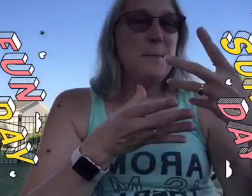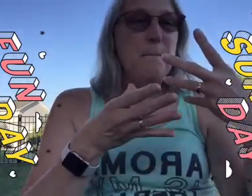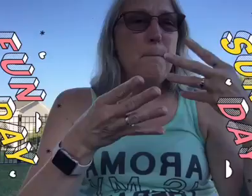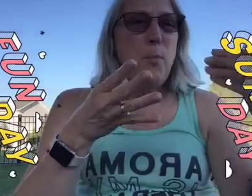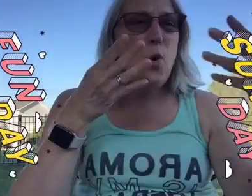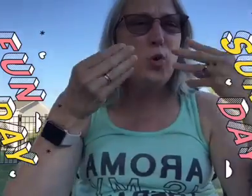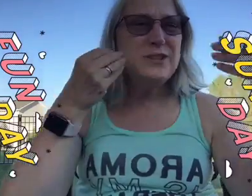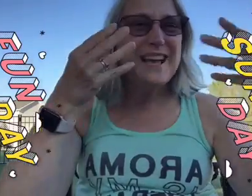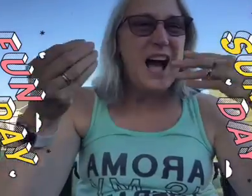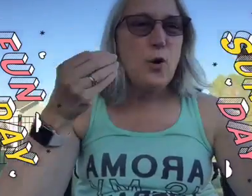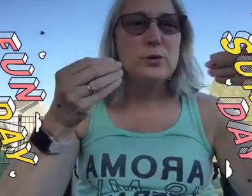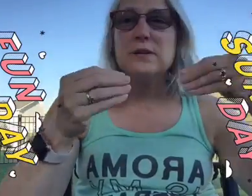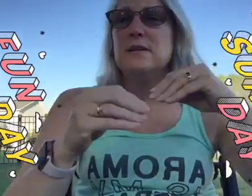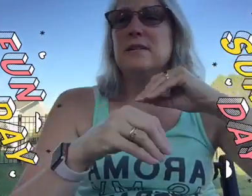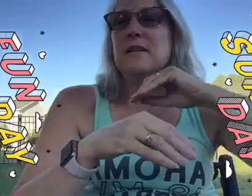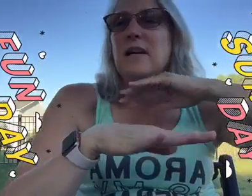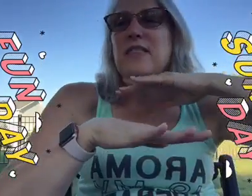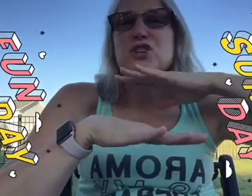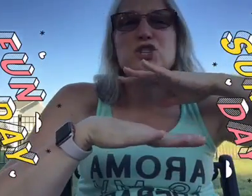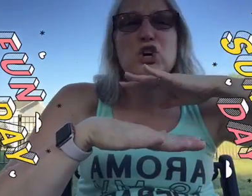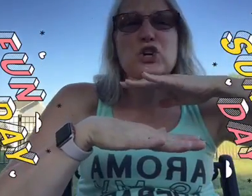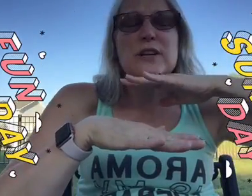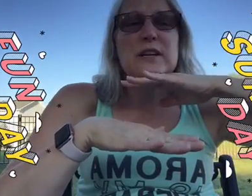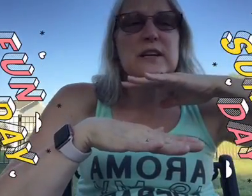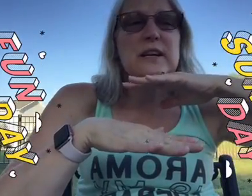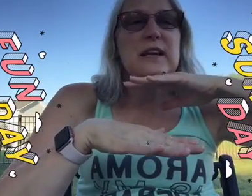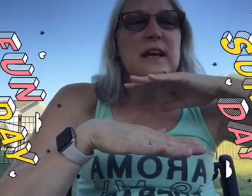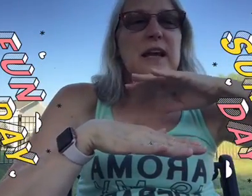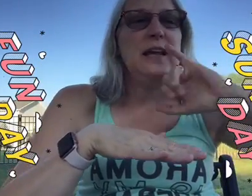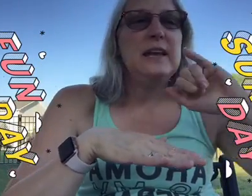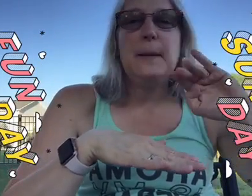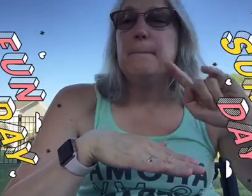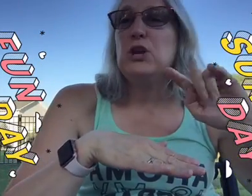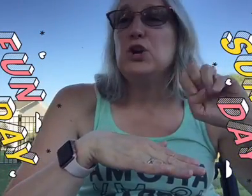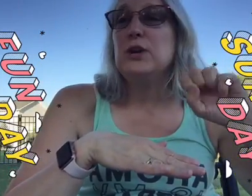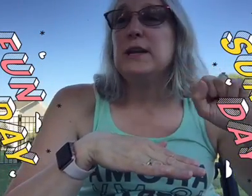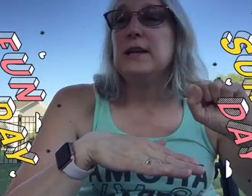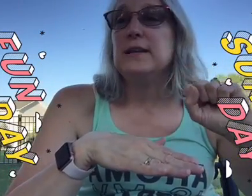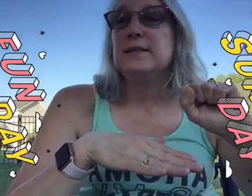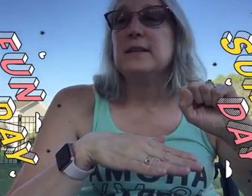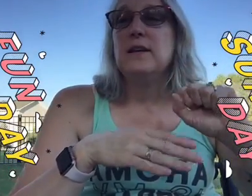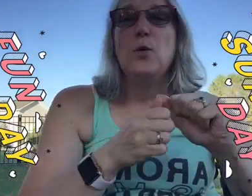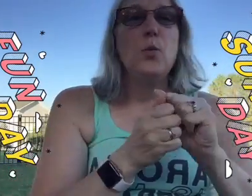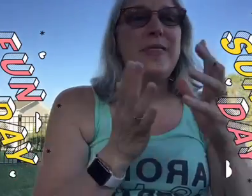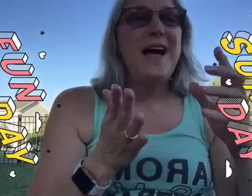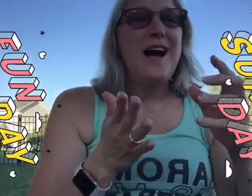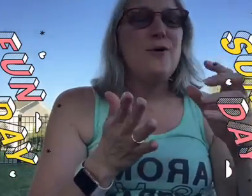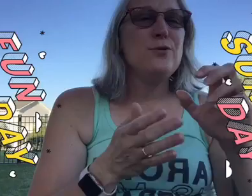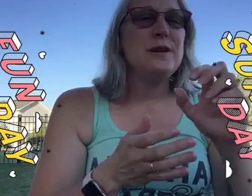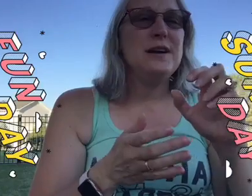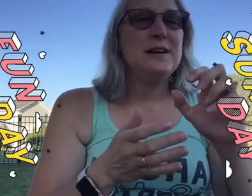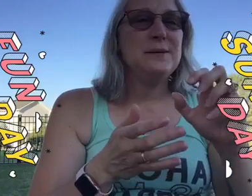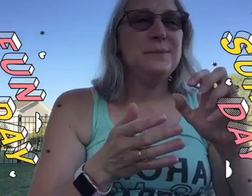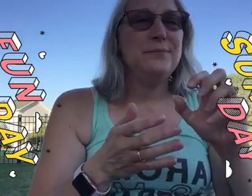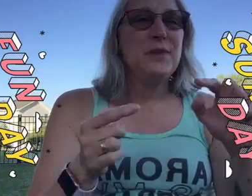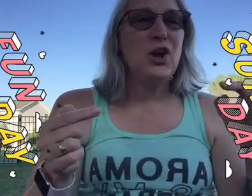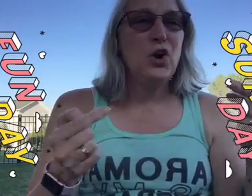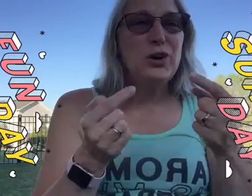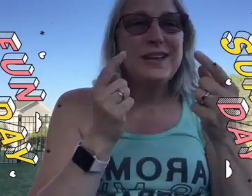it pulls out the dirt and impurities without hurting